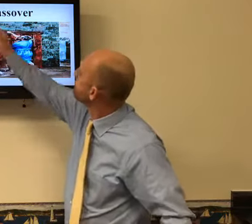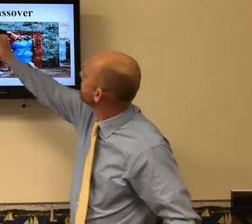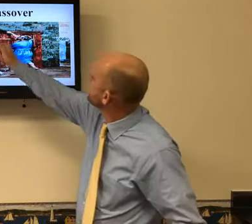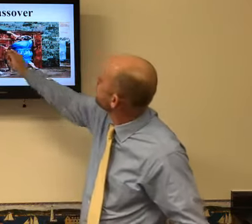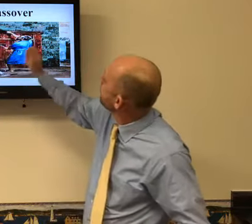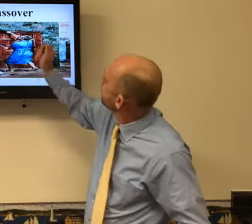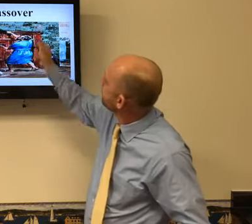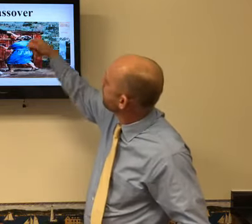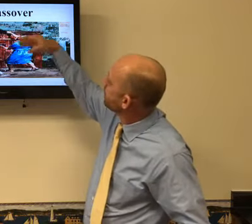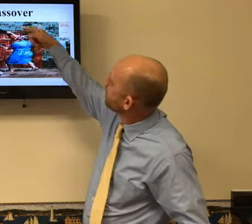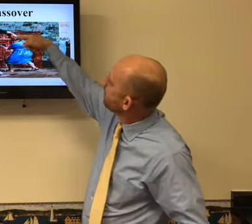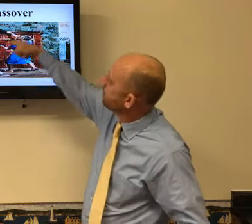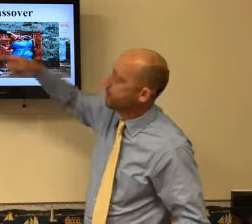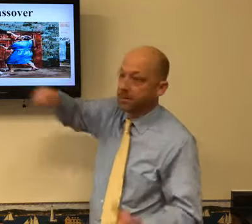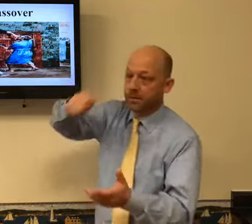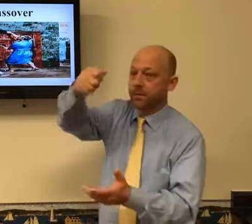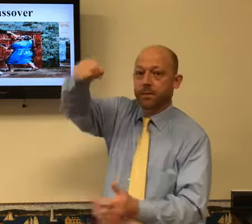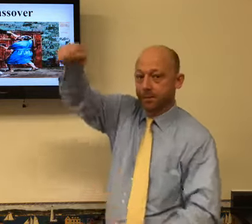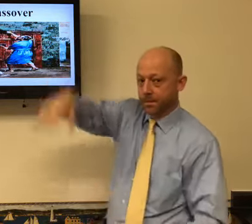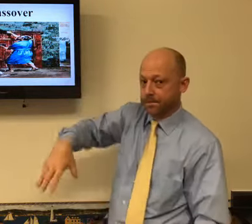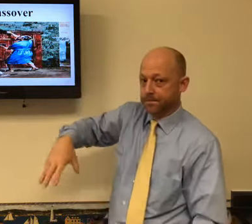They're putting the blood on the doorpost.